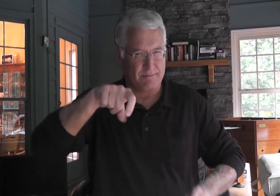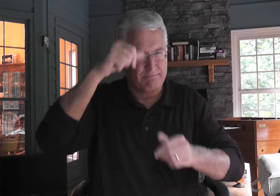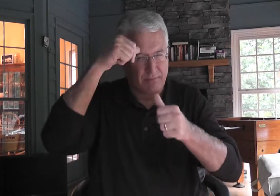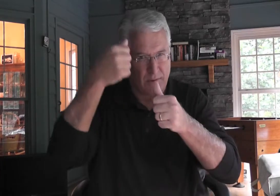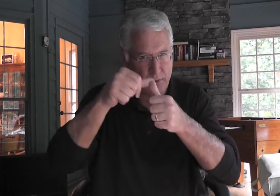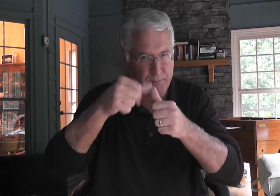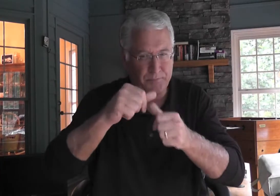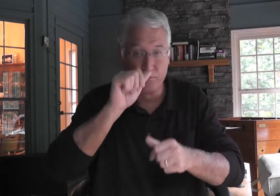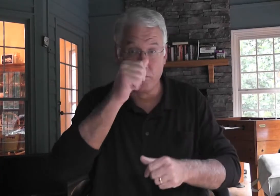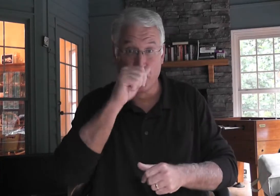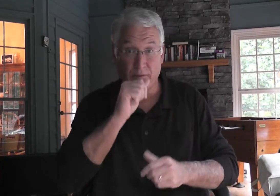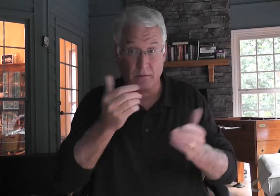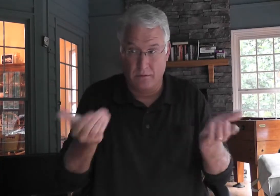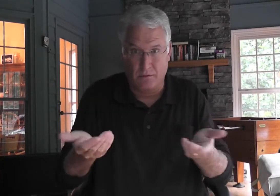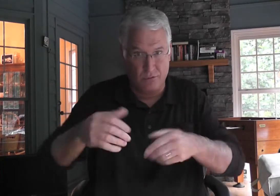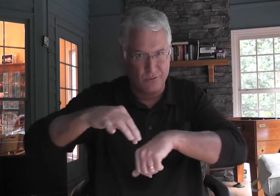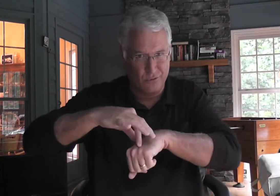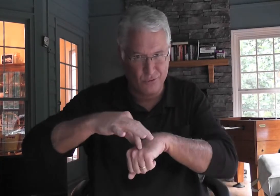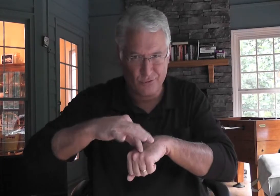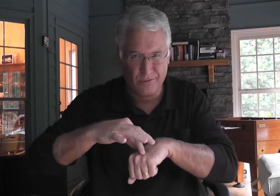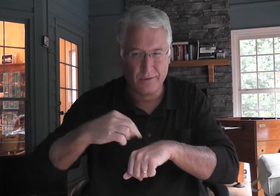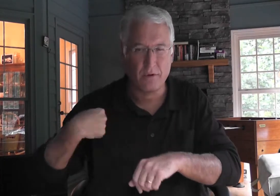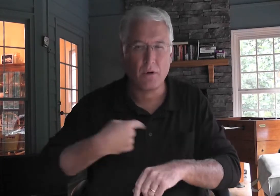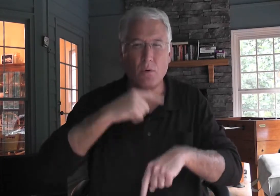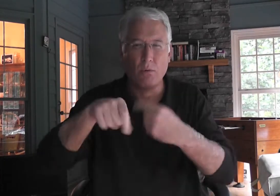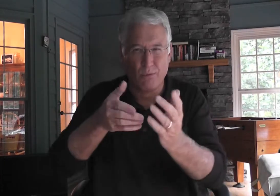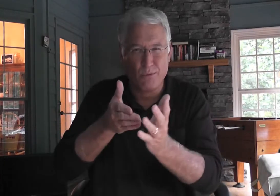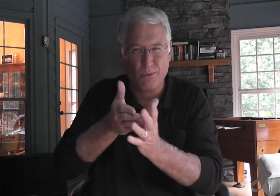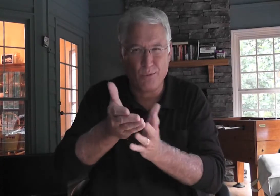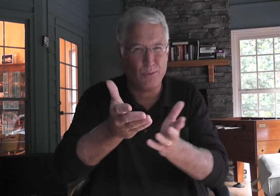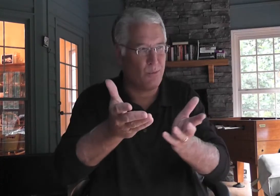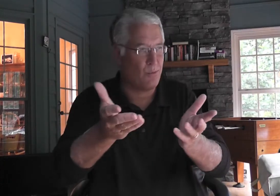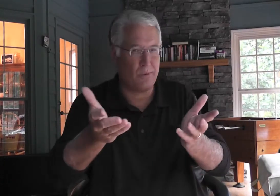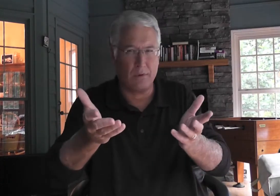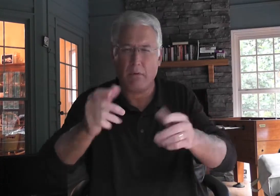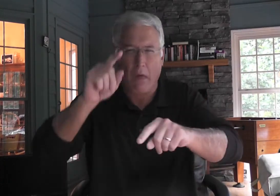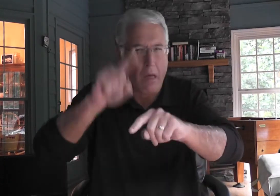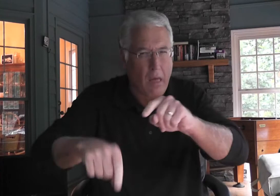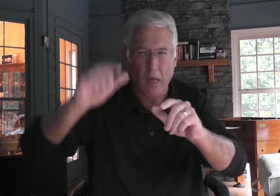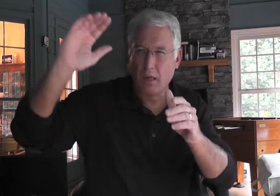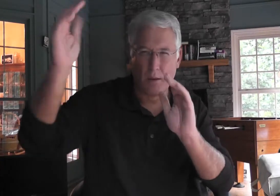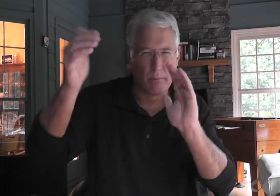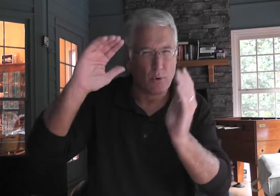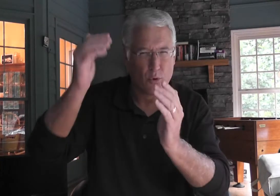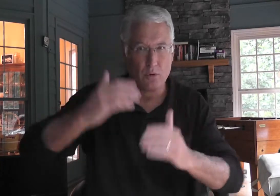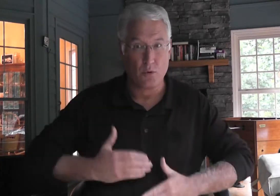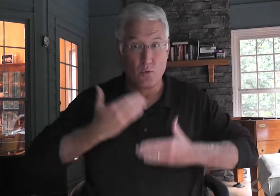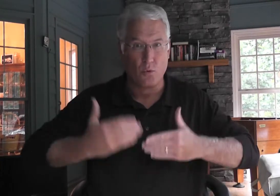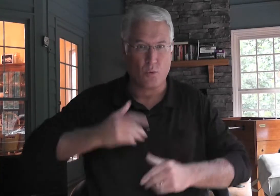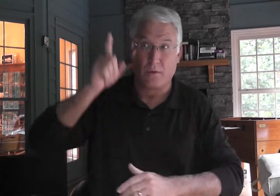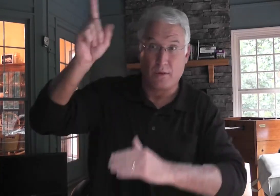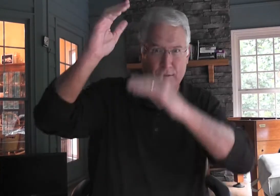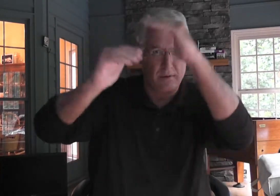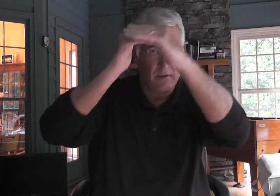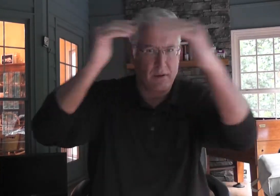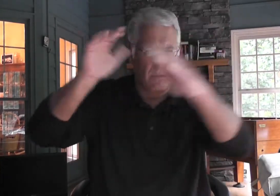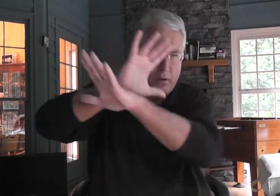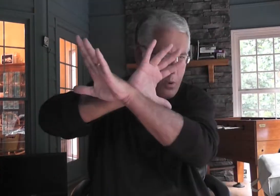Now we need to remember that suffering here on earth. Going through things, hard times. That can't compare to heaven.